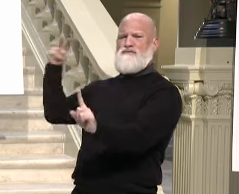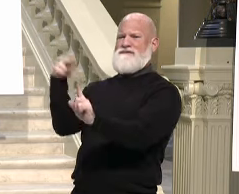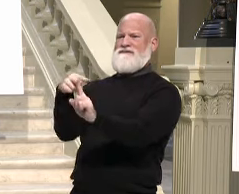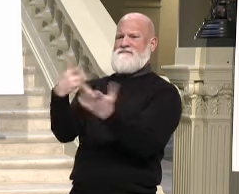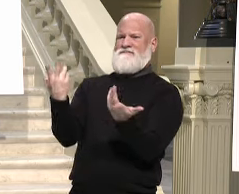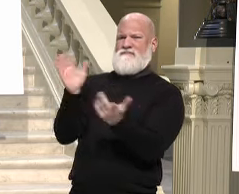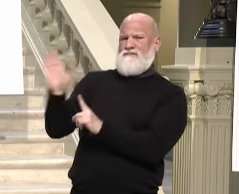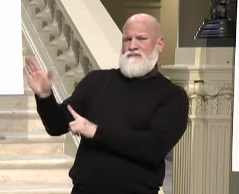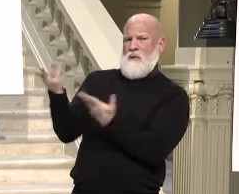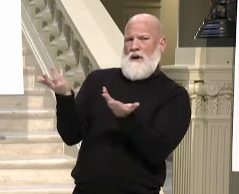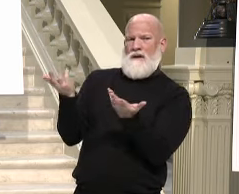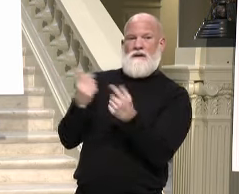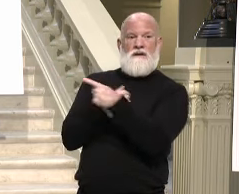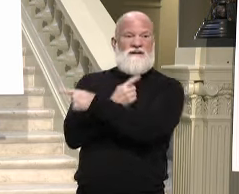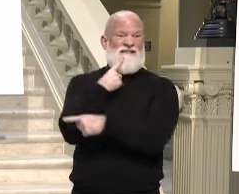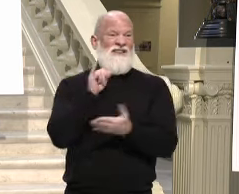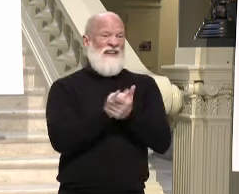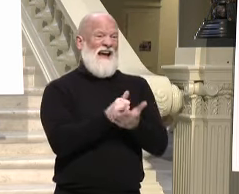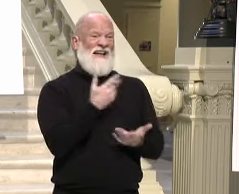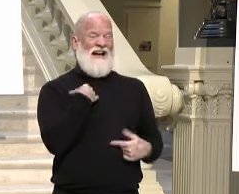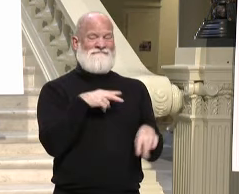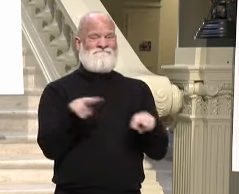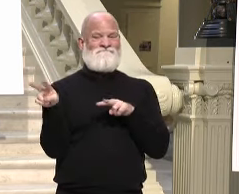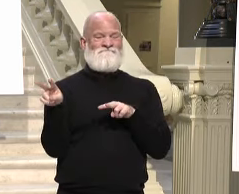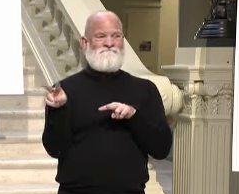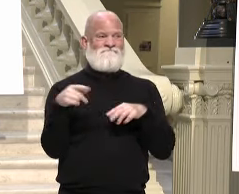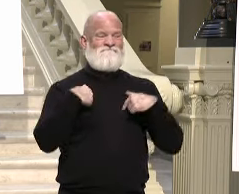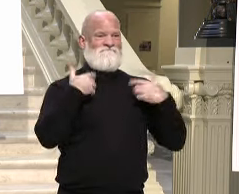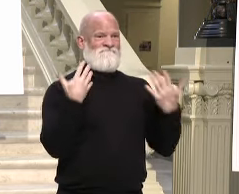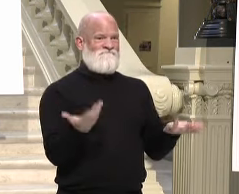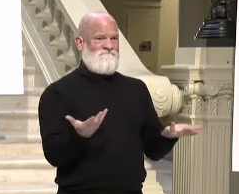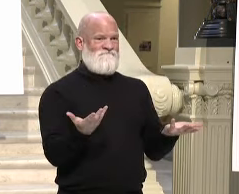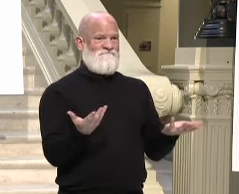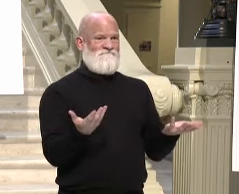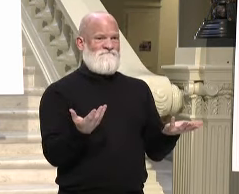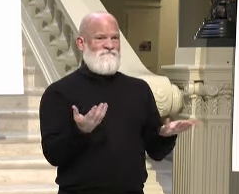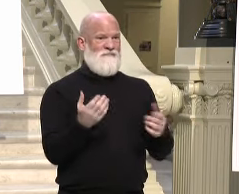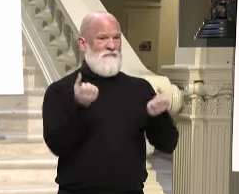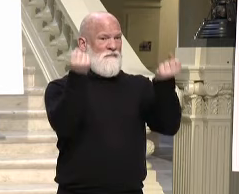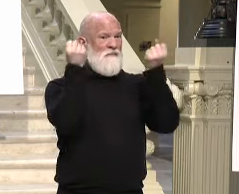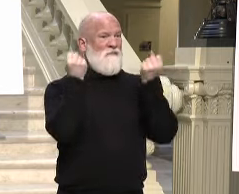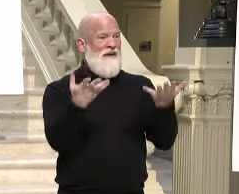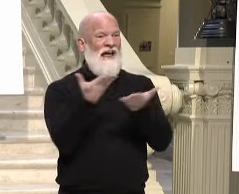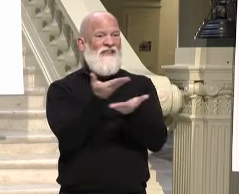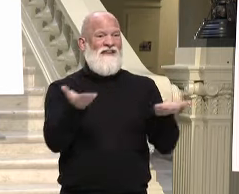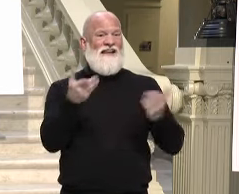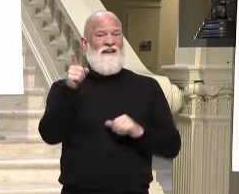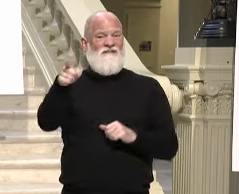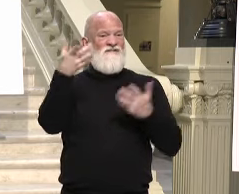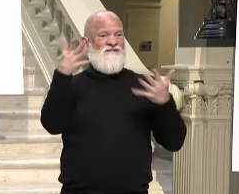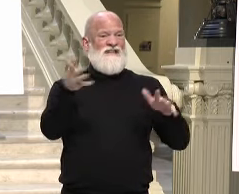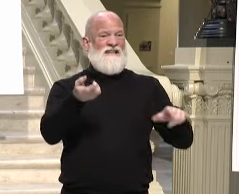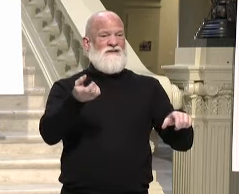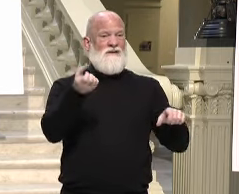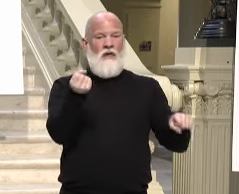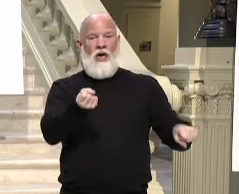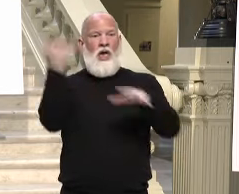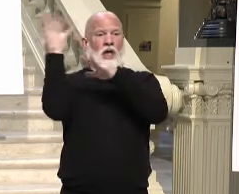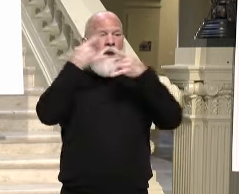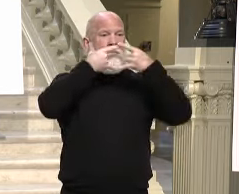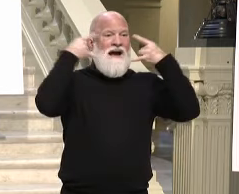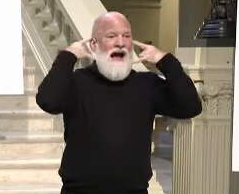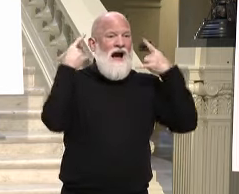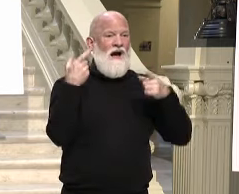something that I'm certainly looking at. I mean, I think a lot of things that he's gotten rid of, like the mass mandate, obviously we didn't have that here.